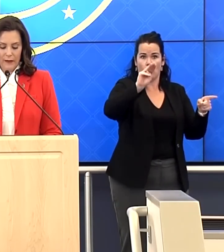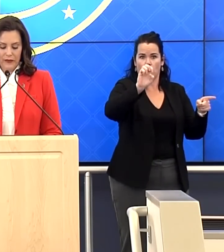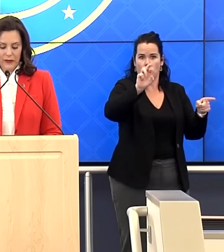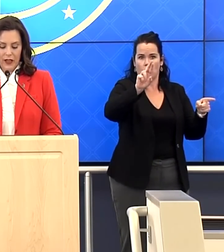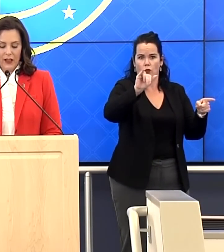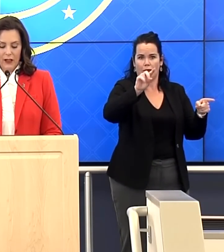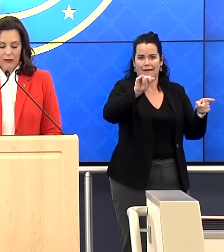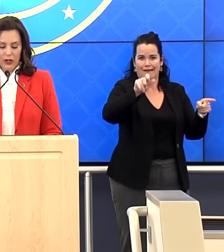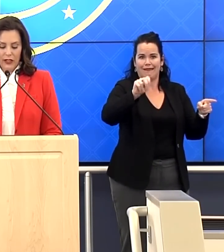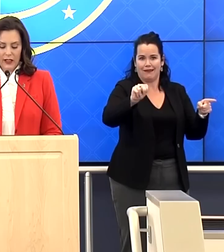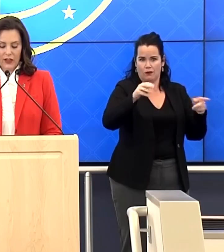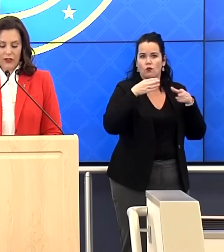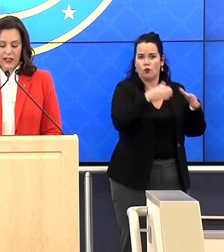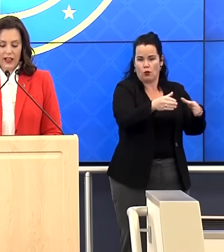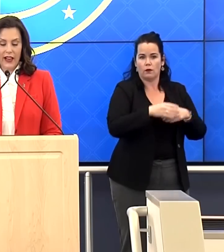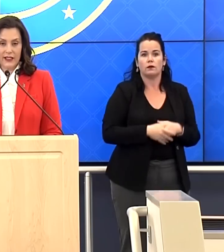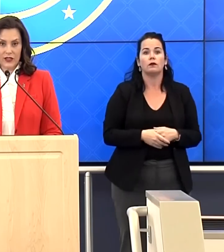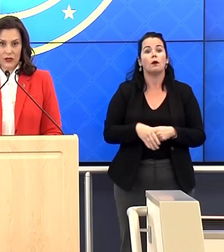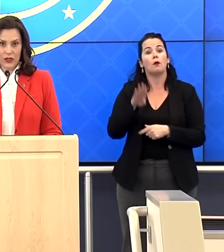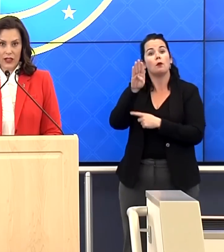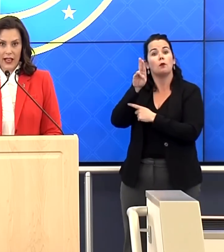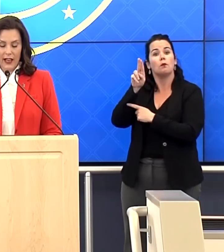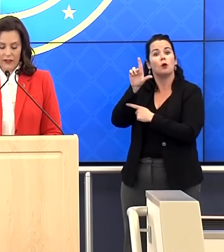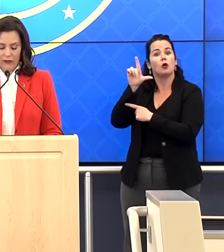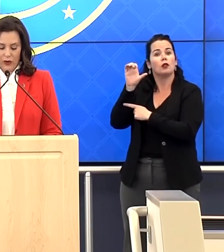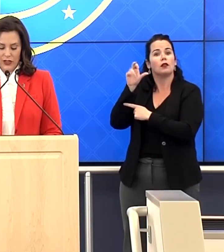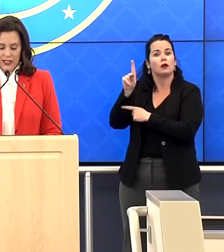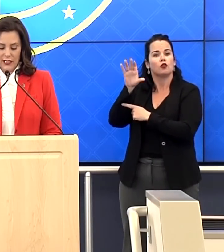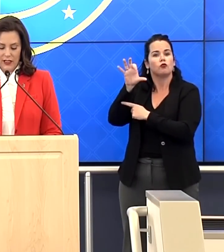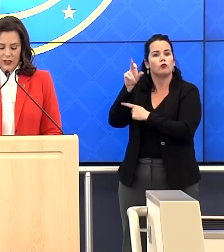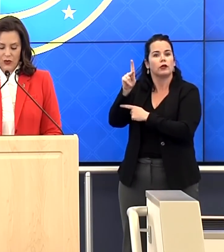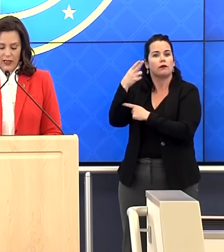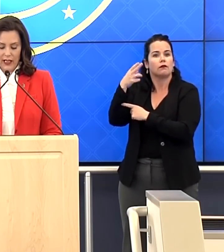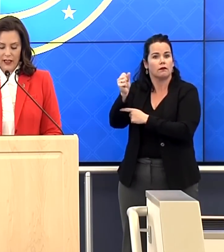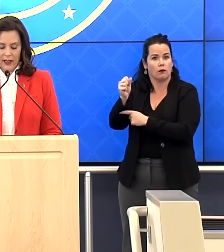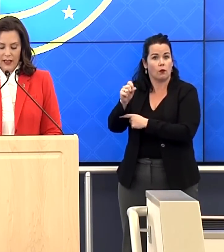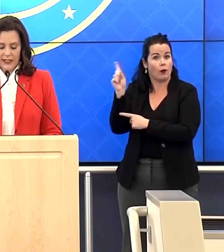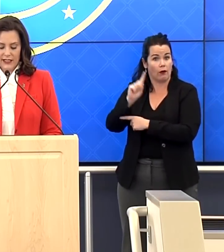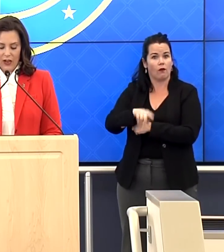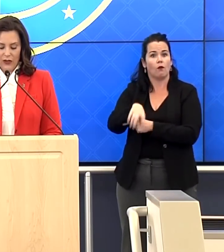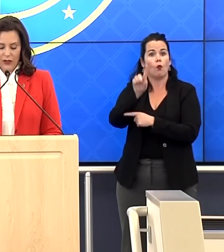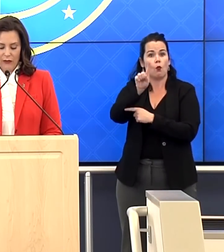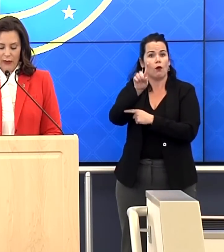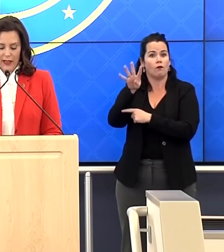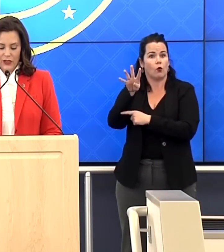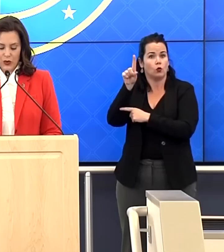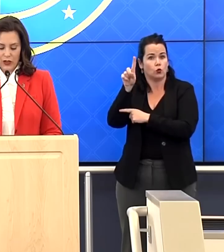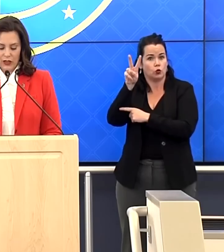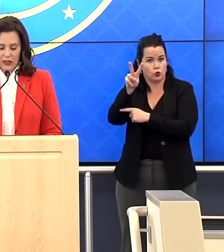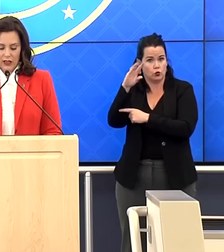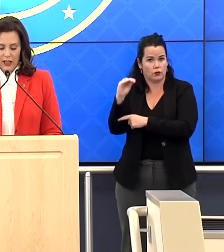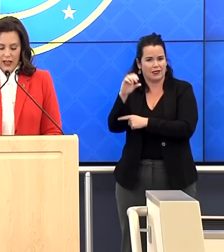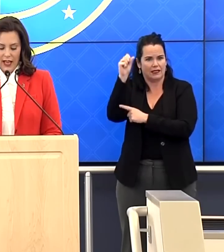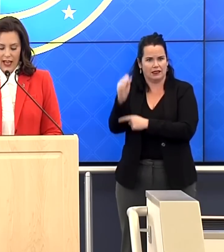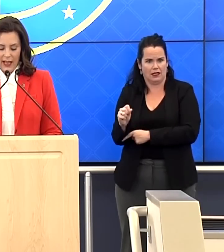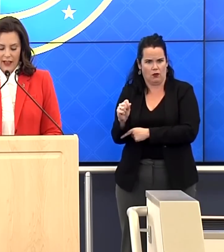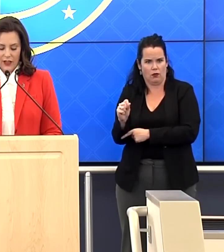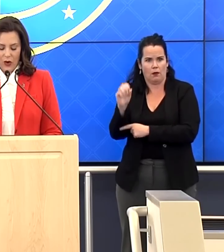Road, Bullock Creek High School at 1420 South Badjur